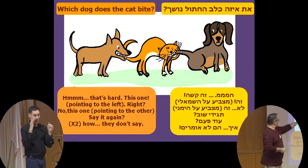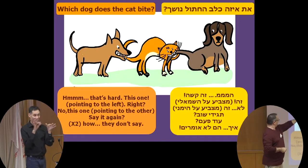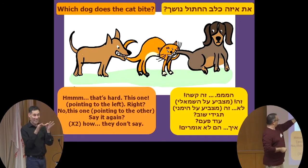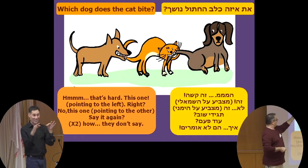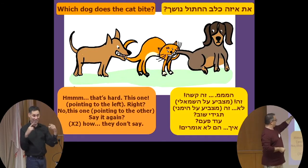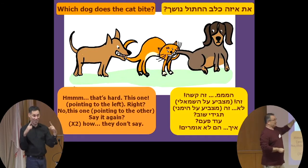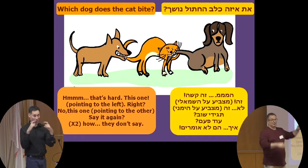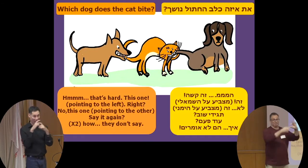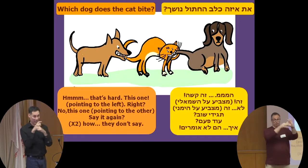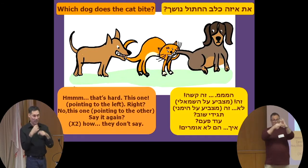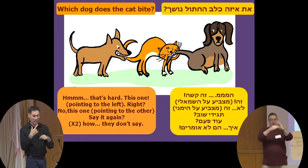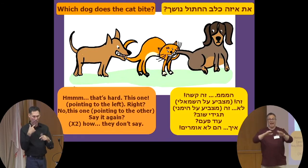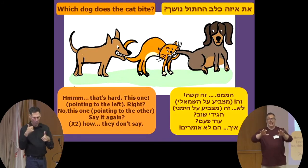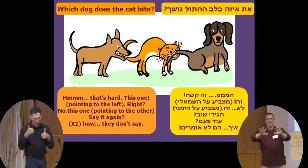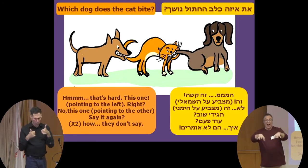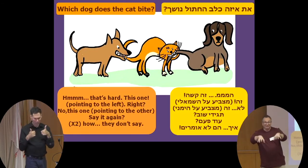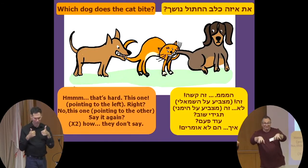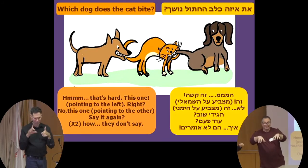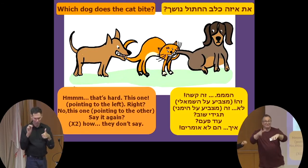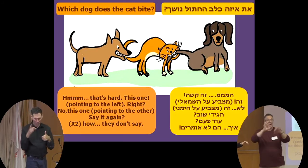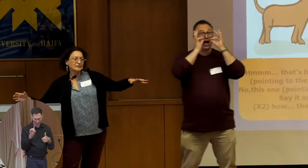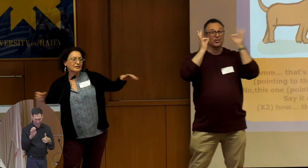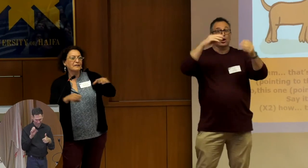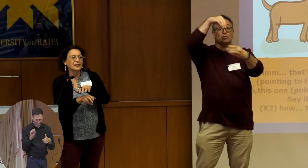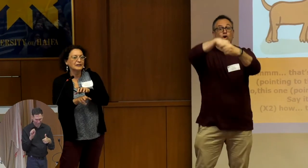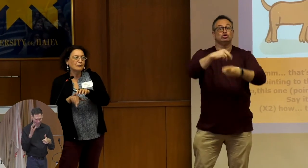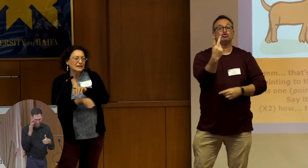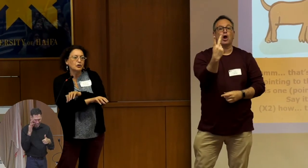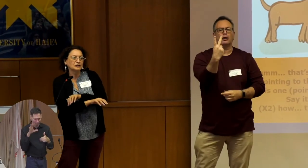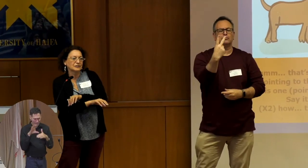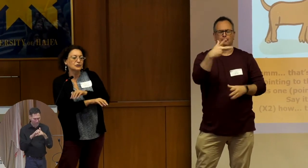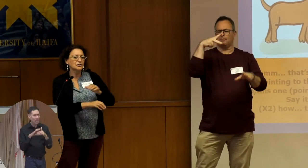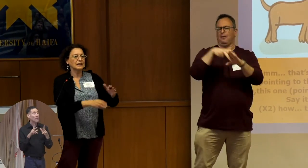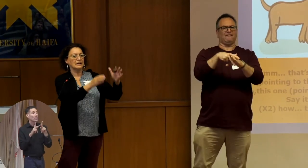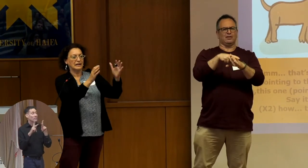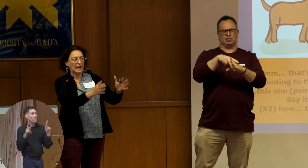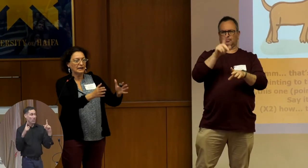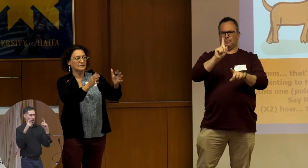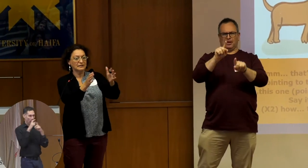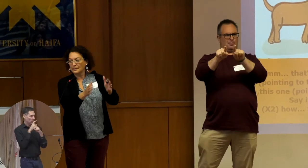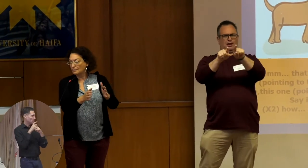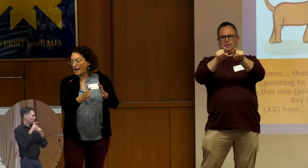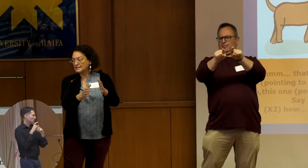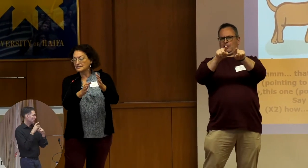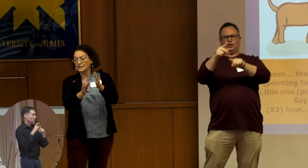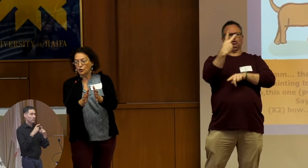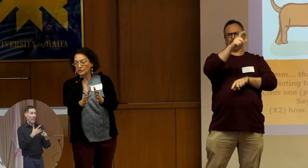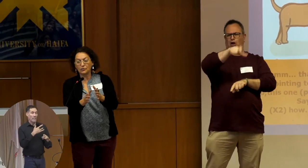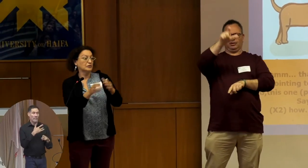we say something like, which dog does the cat bite? We have a very complex order. Usually, the cat bites the dog or